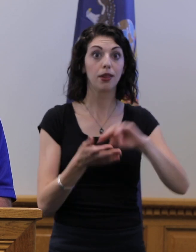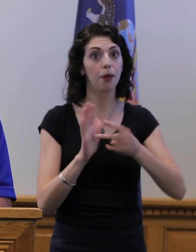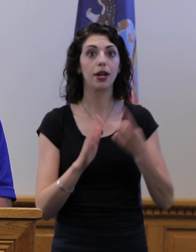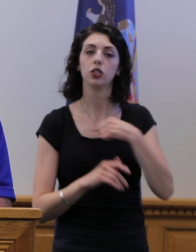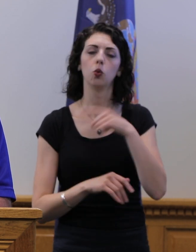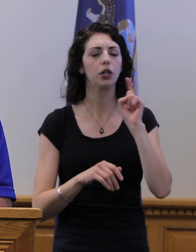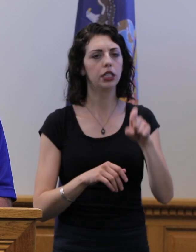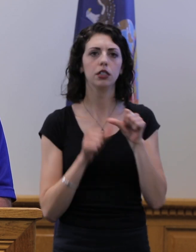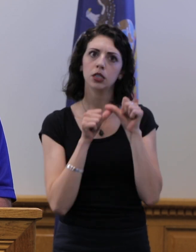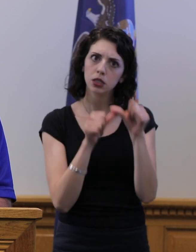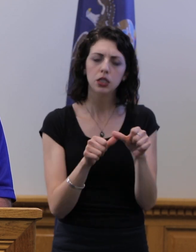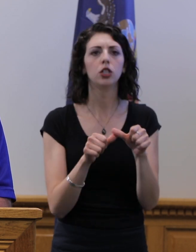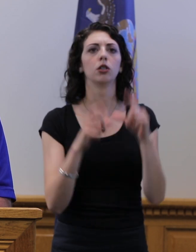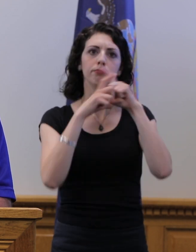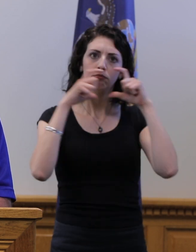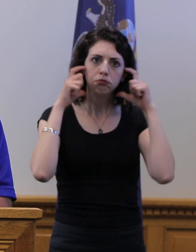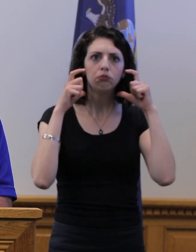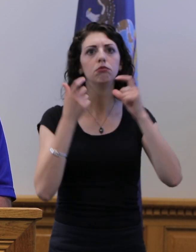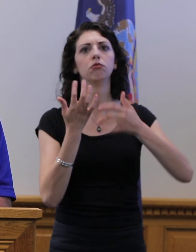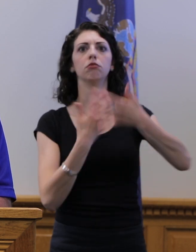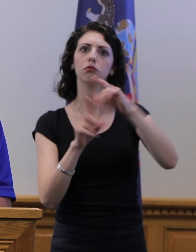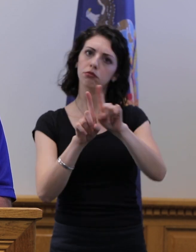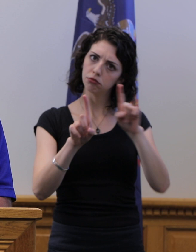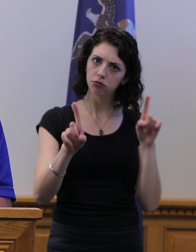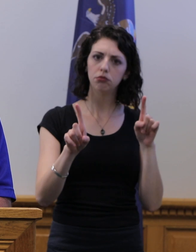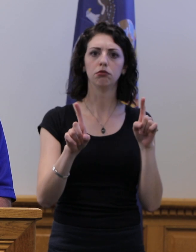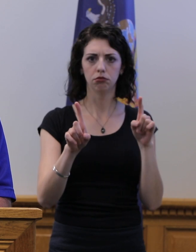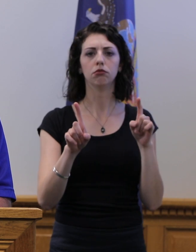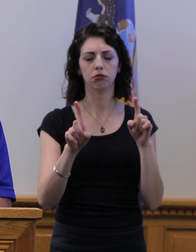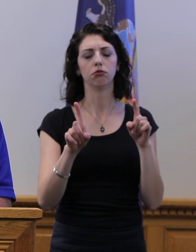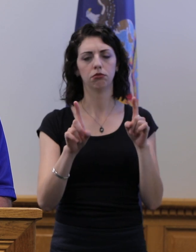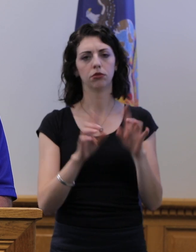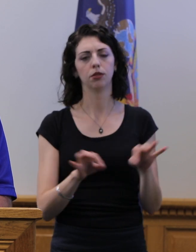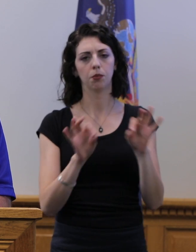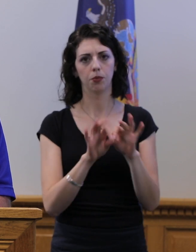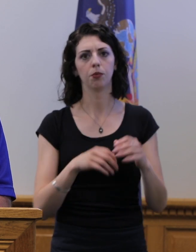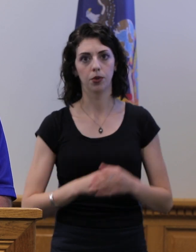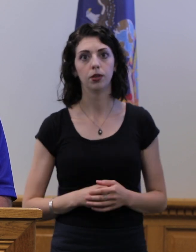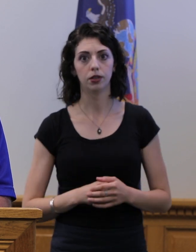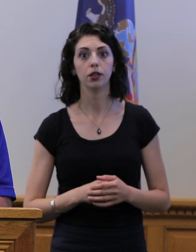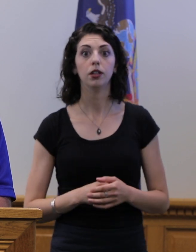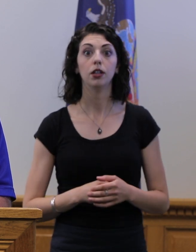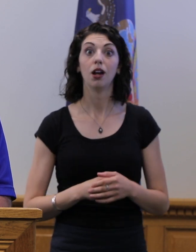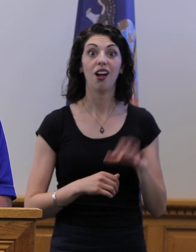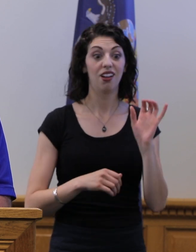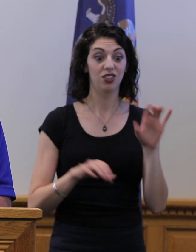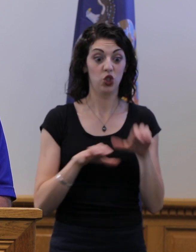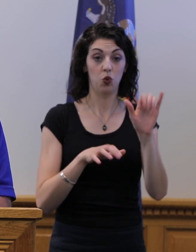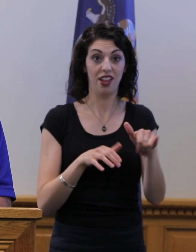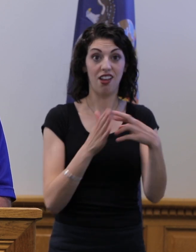be as diligent as ever wearing our face masks and practicing physical distancing. These measures are working.